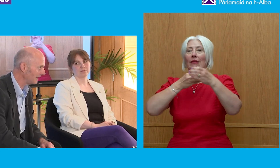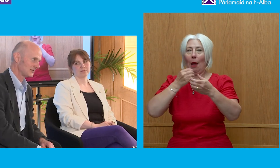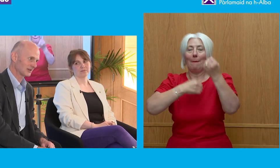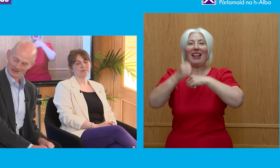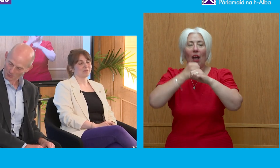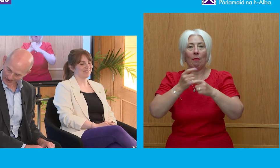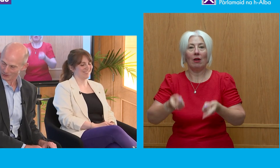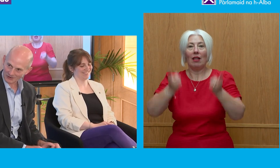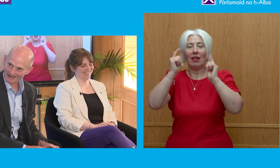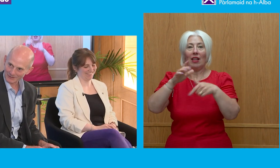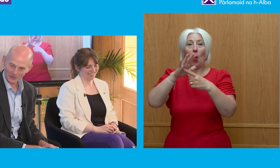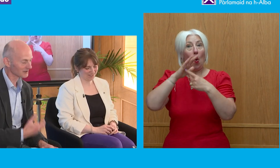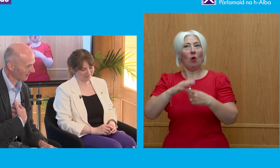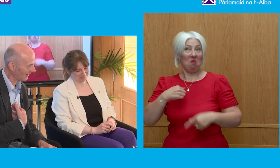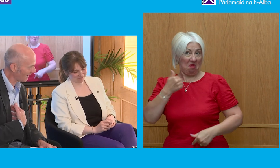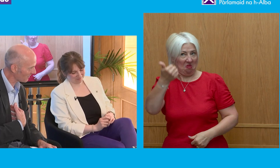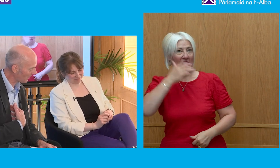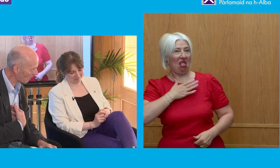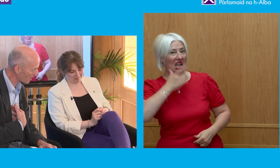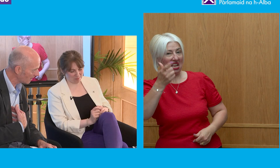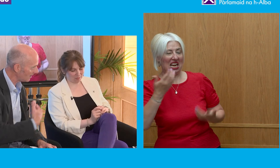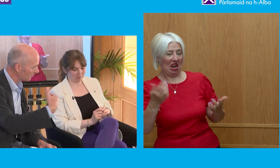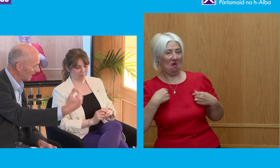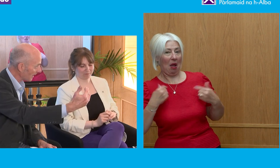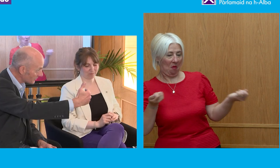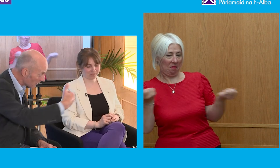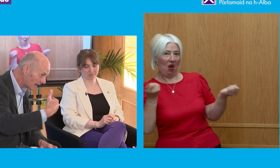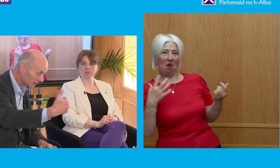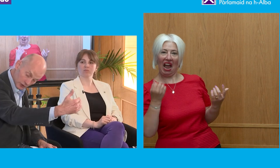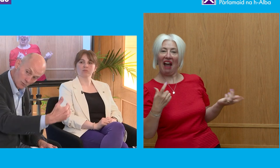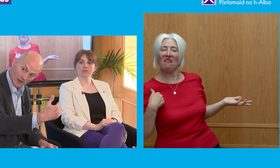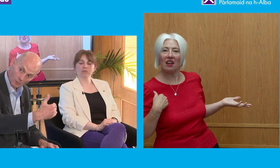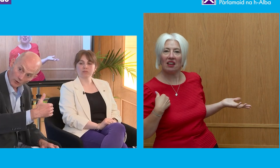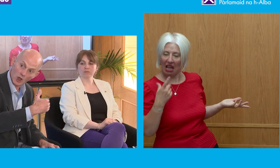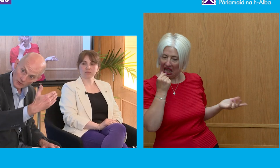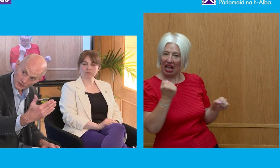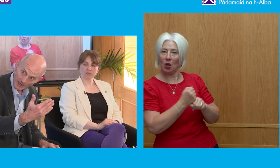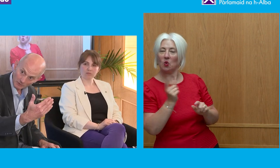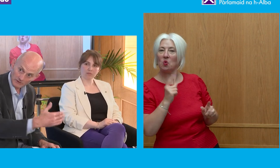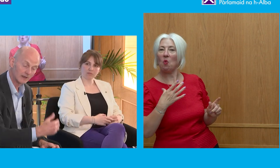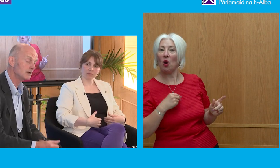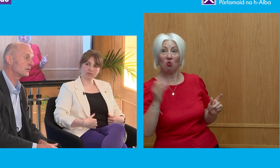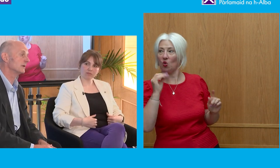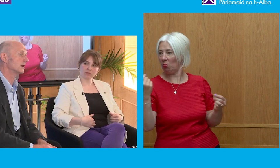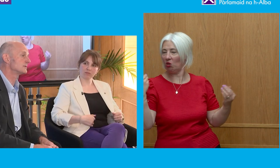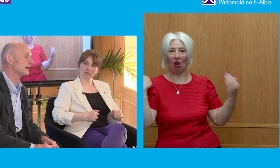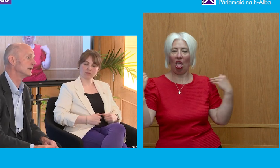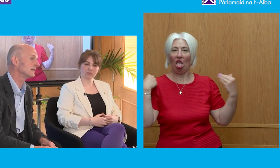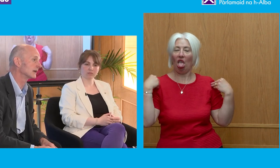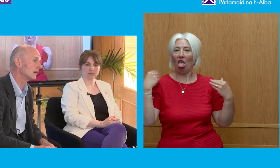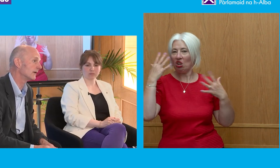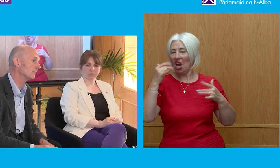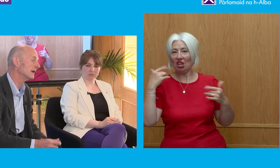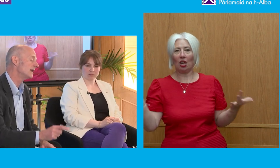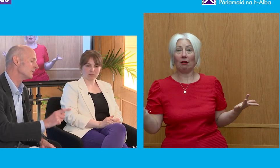oh, it's suddenly quite a good thing, because I have the power, and I don't, I can do what I want, untrammeled, pretty much by